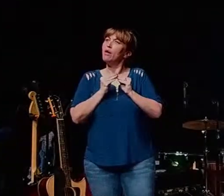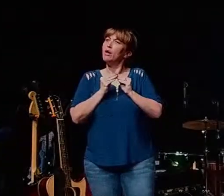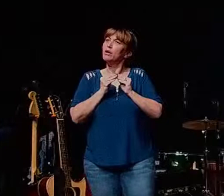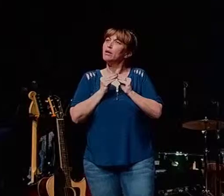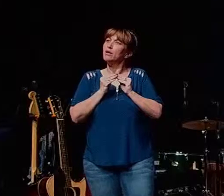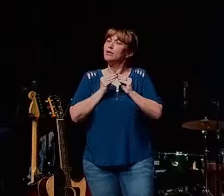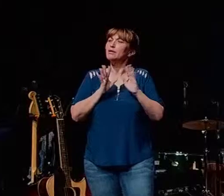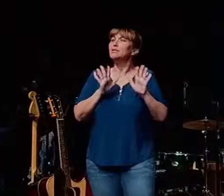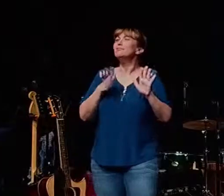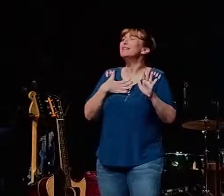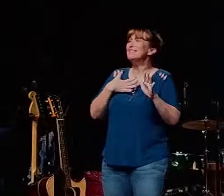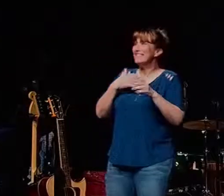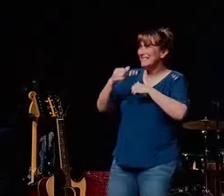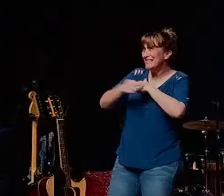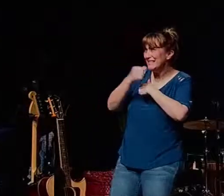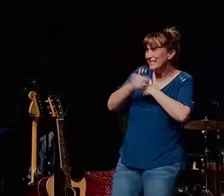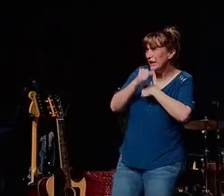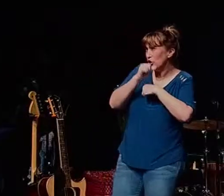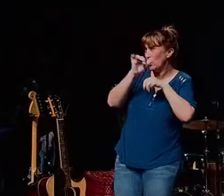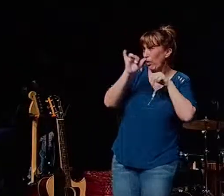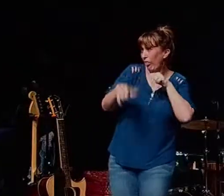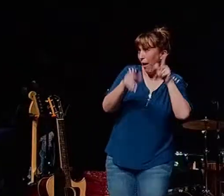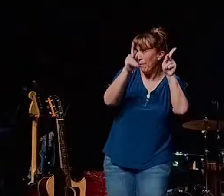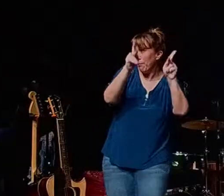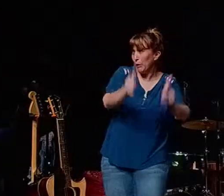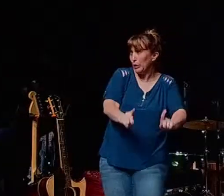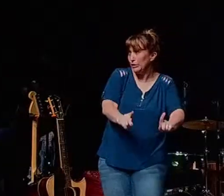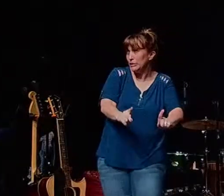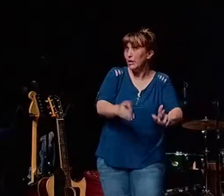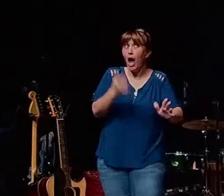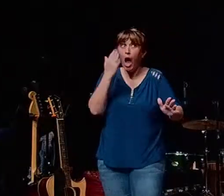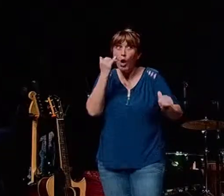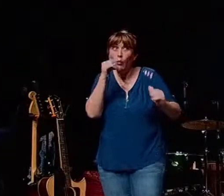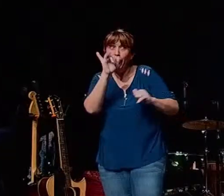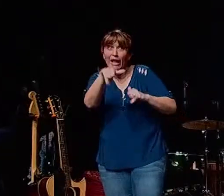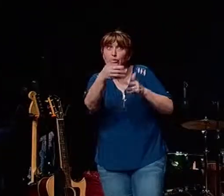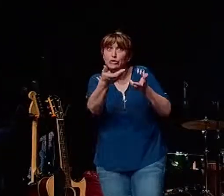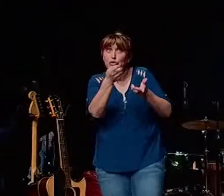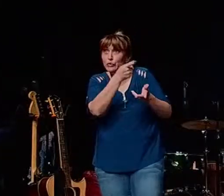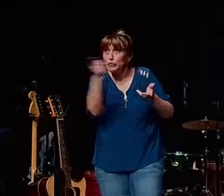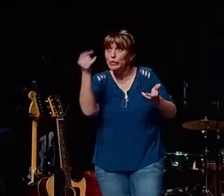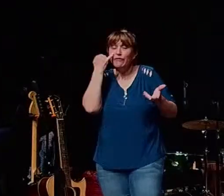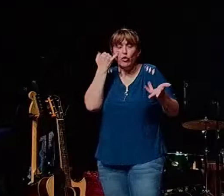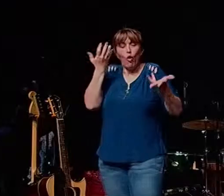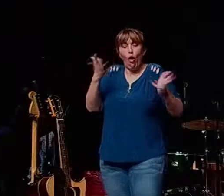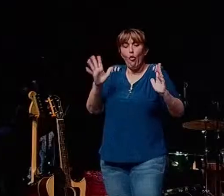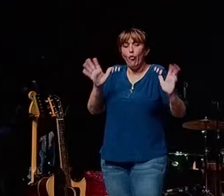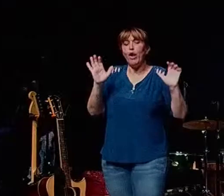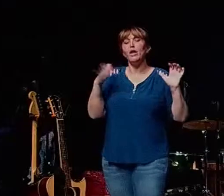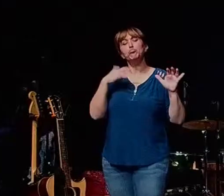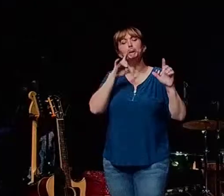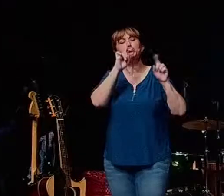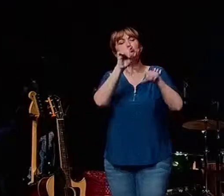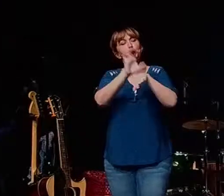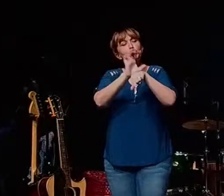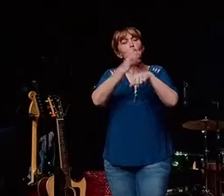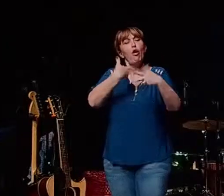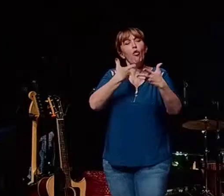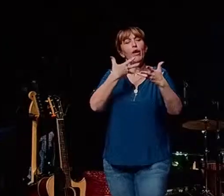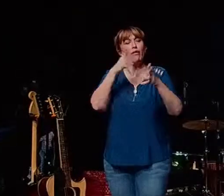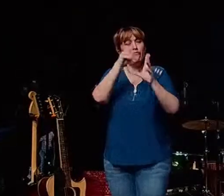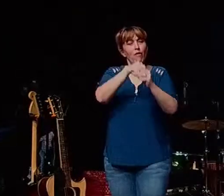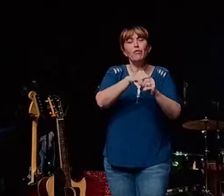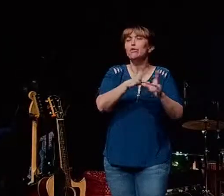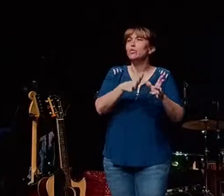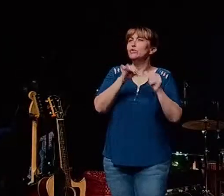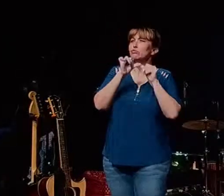danger with an enlightened seeker and i hope you're an enlightened seeker if you're an active member of a church if you practice discipleship you should stay